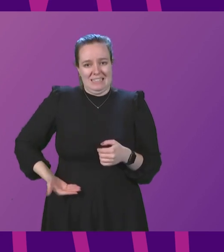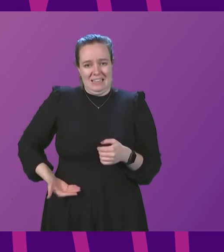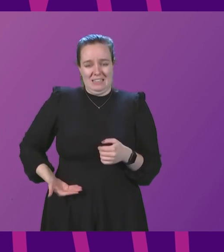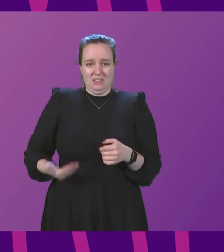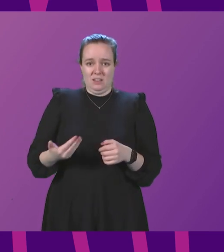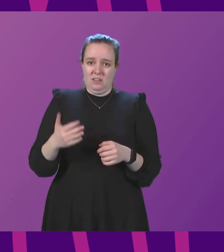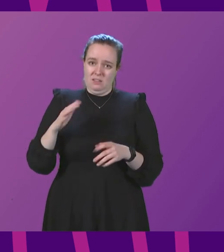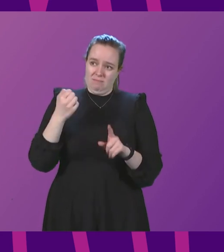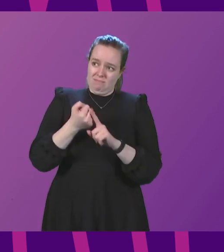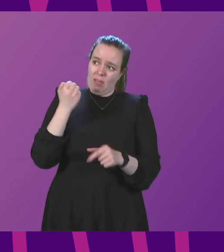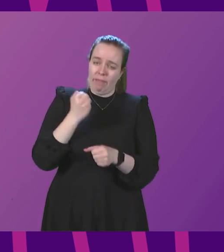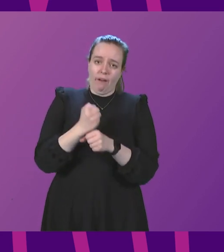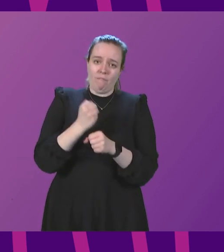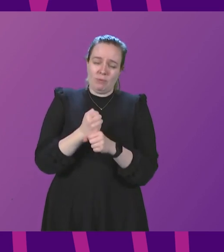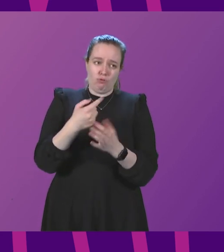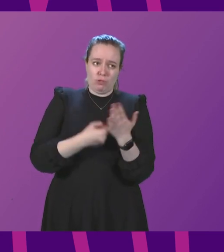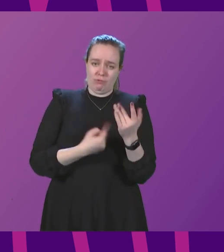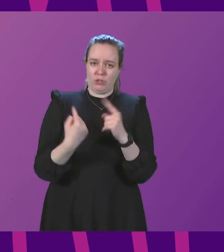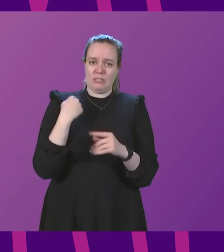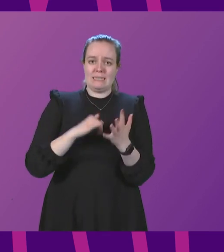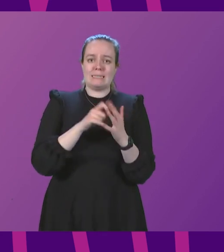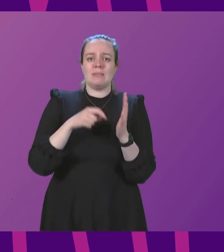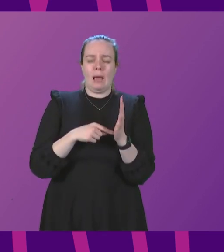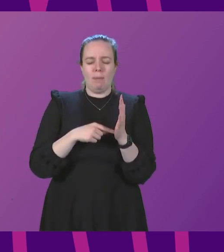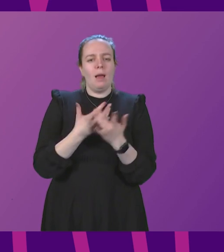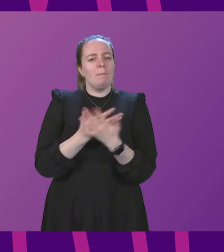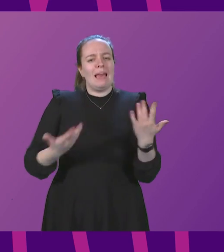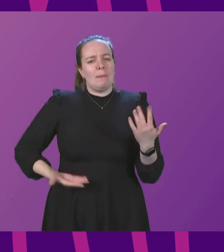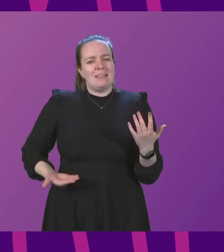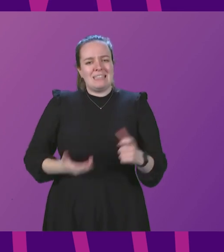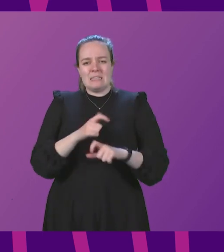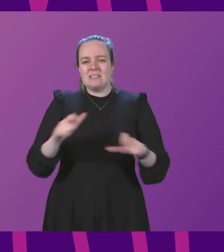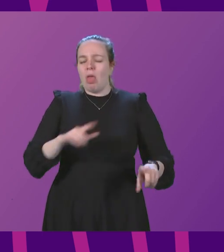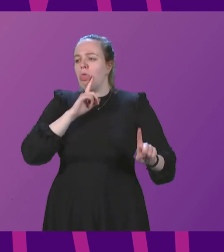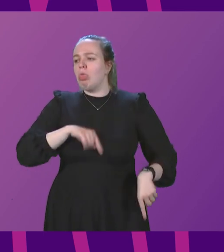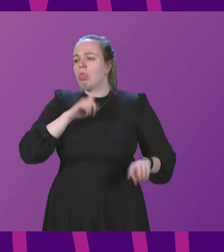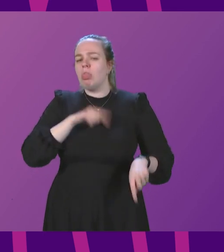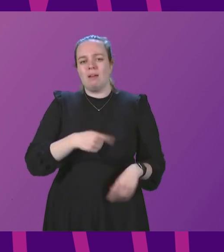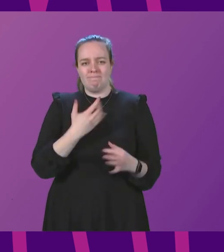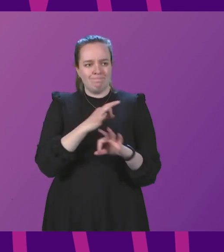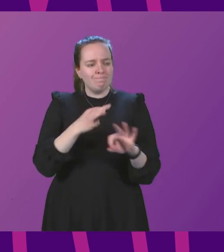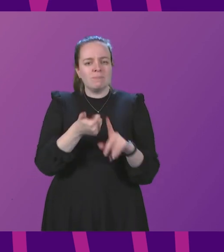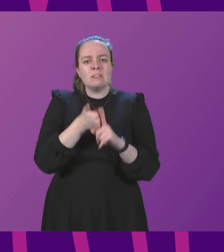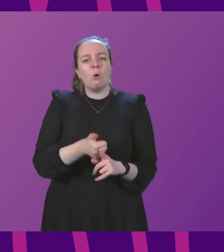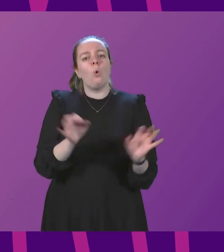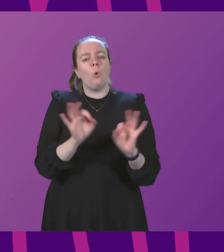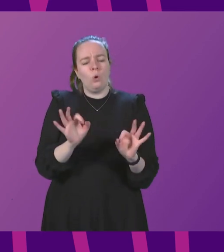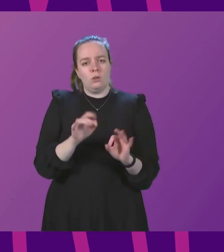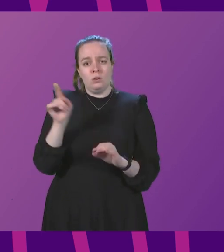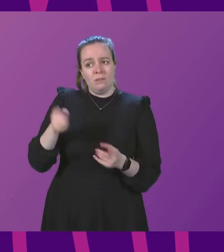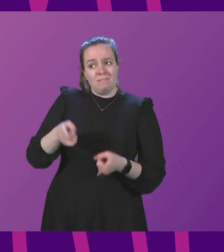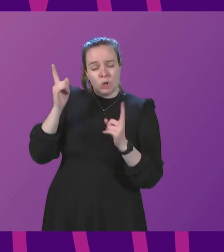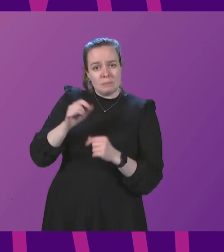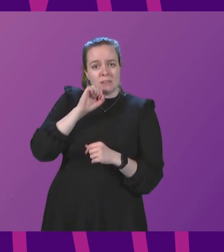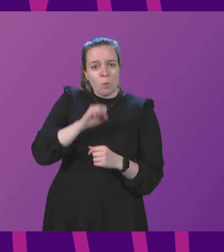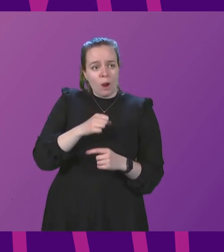hard by her government restrictions in December despite this many businesses are still being overlooked and have had little or no support so will the first minister